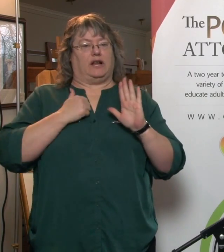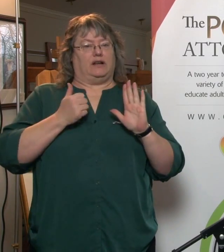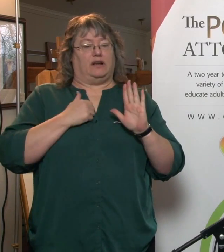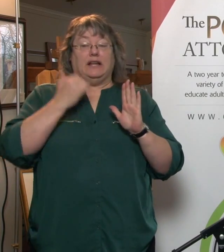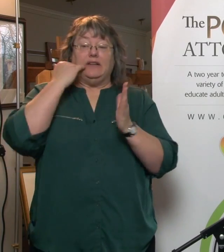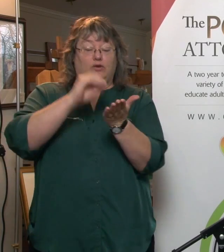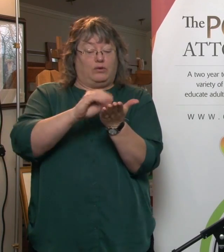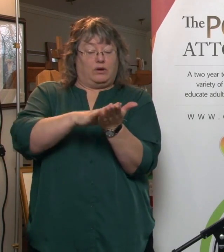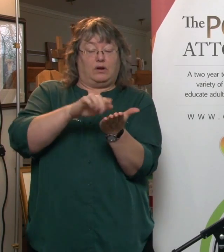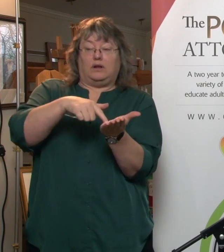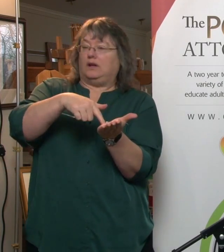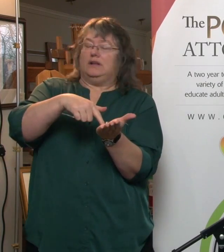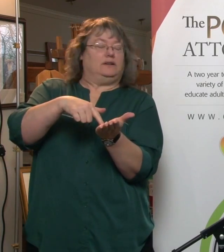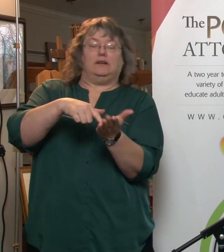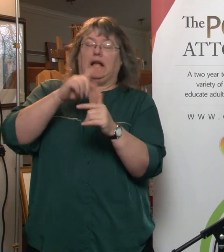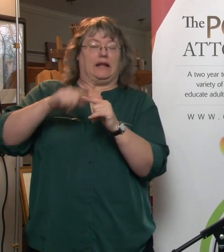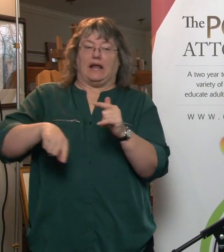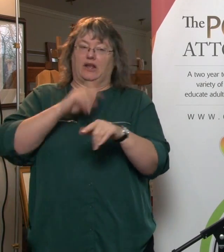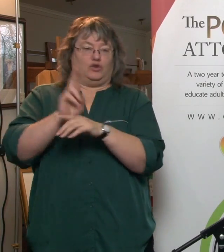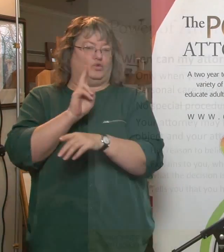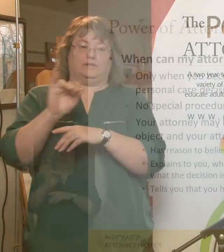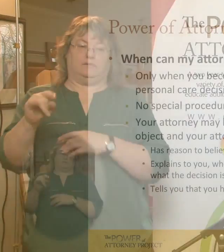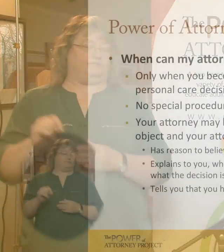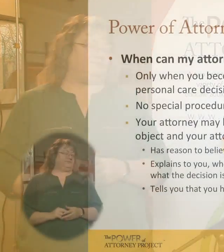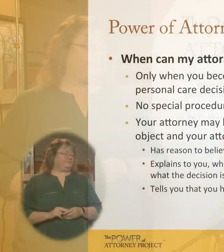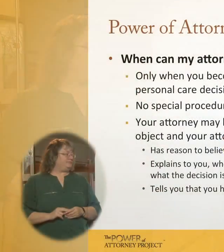even if you put it in here, it would have no force or effect.